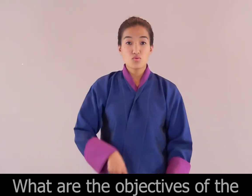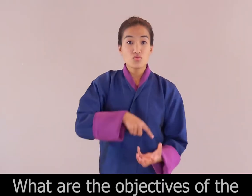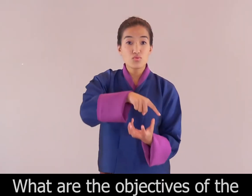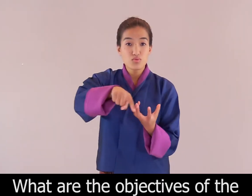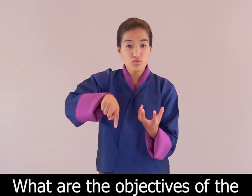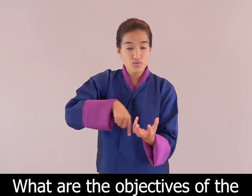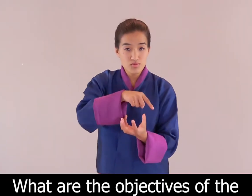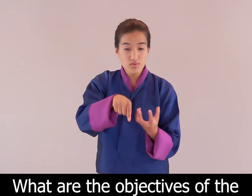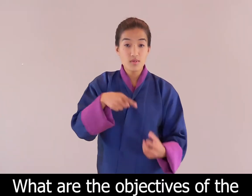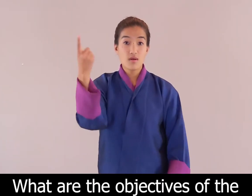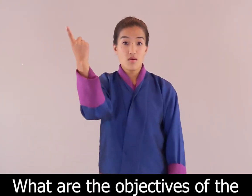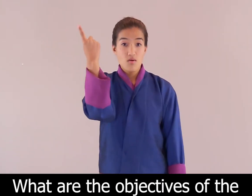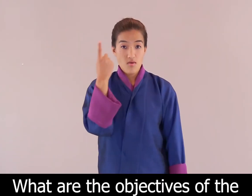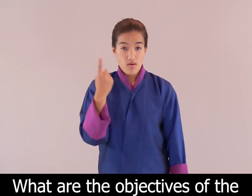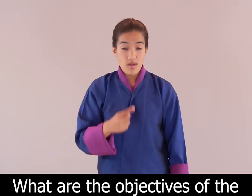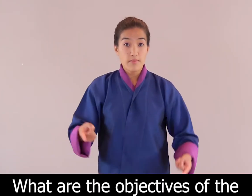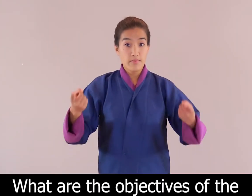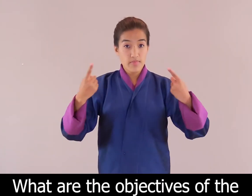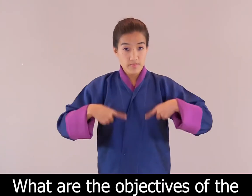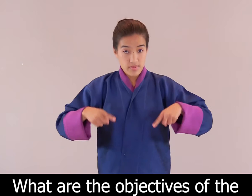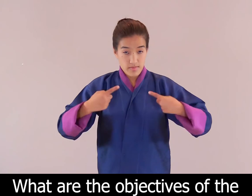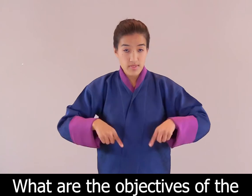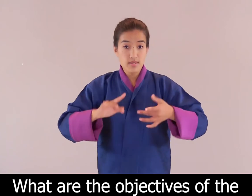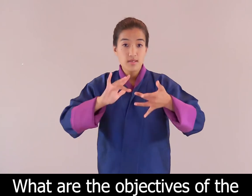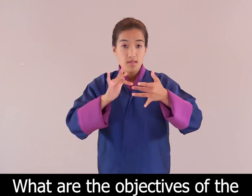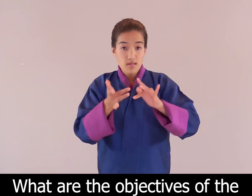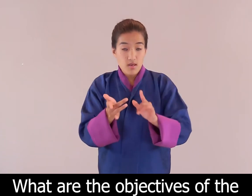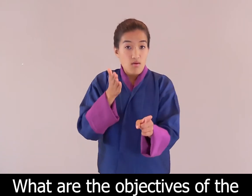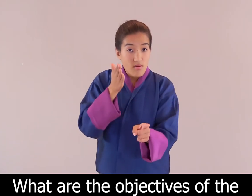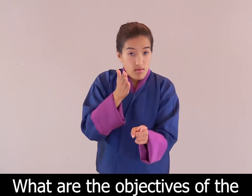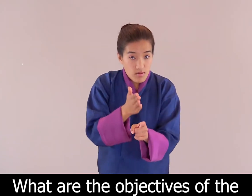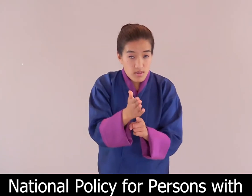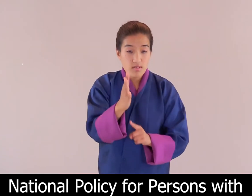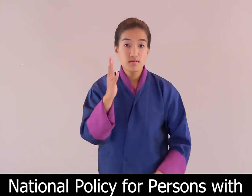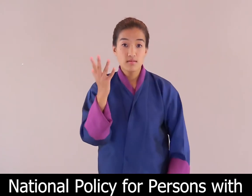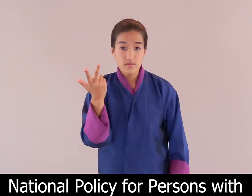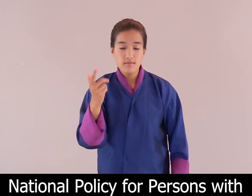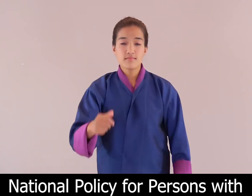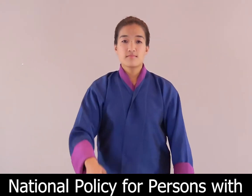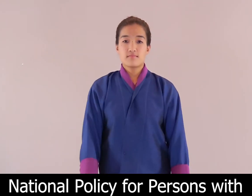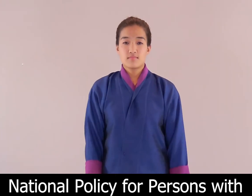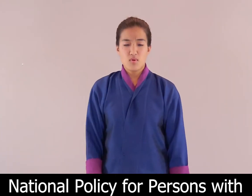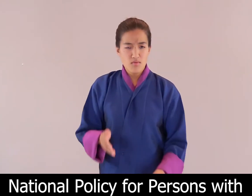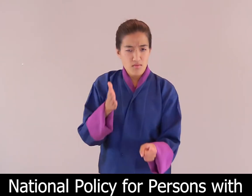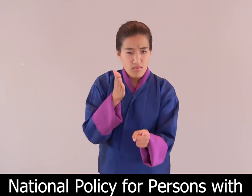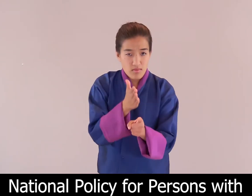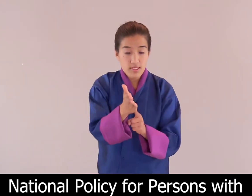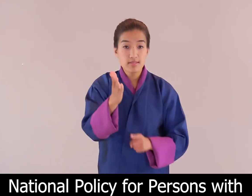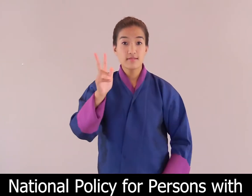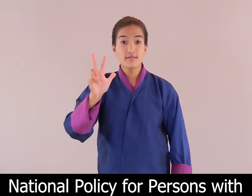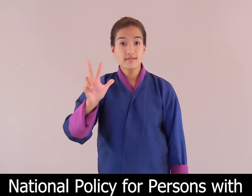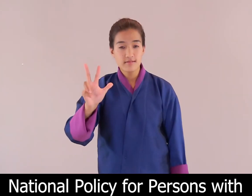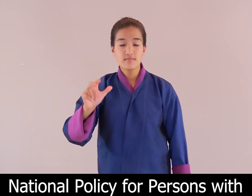What are the objectives of the National Policy for Persons with Disabilities?